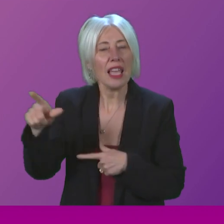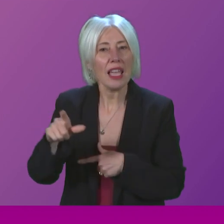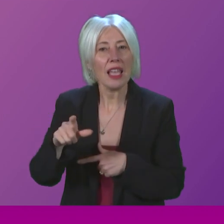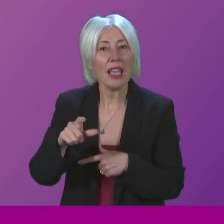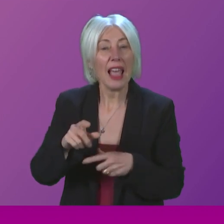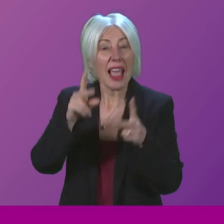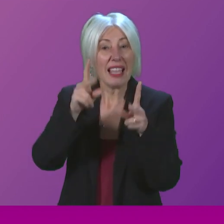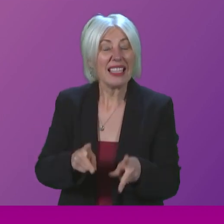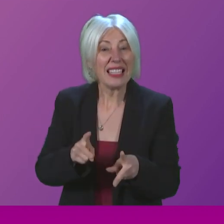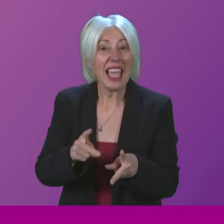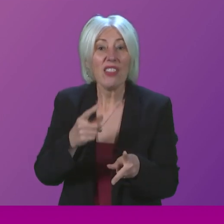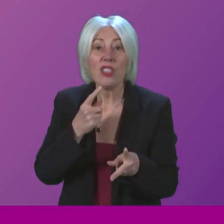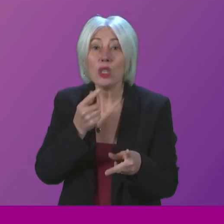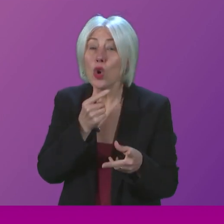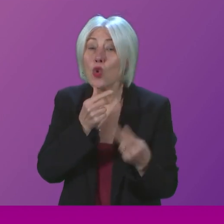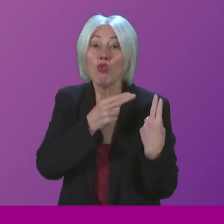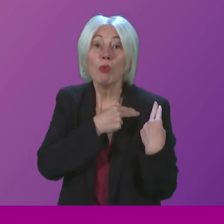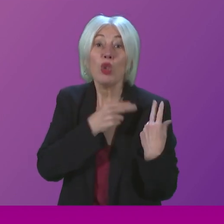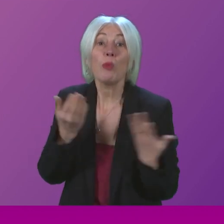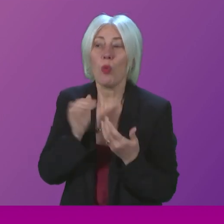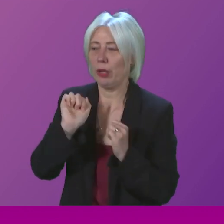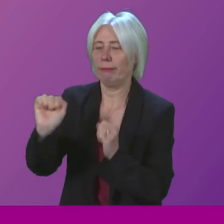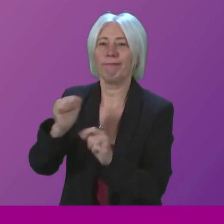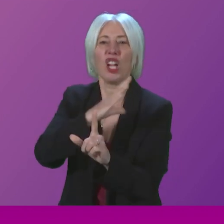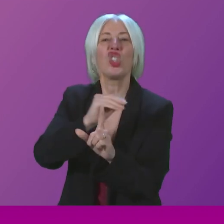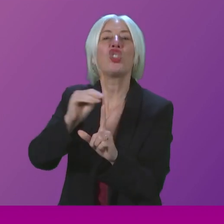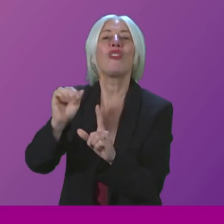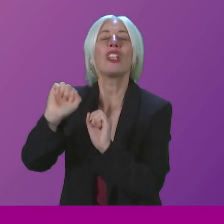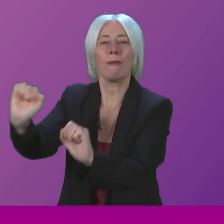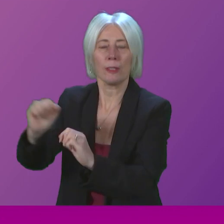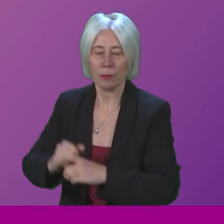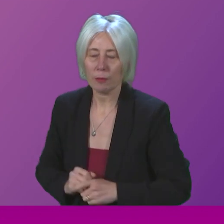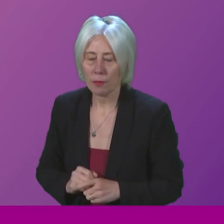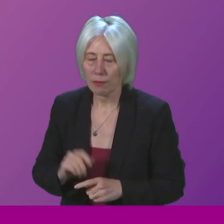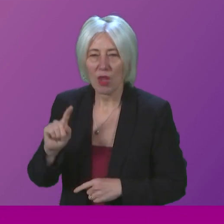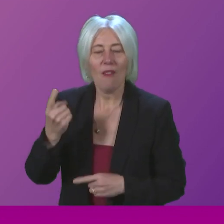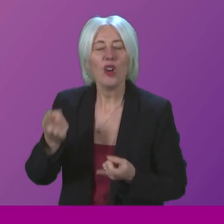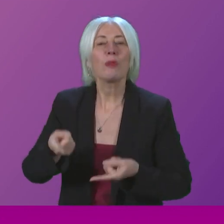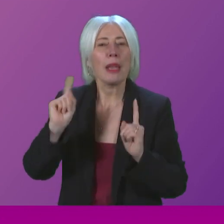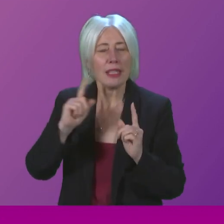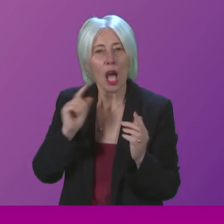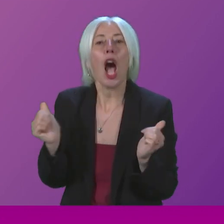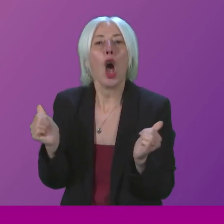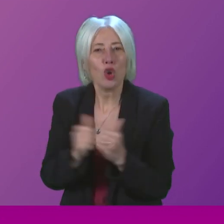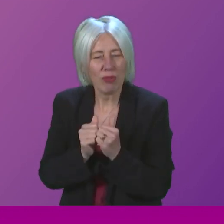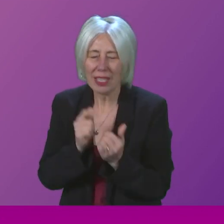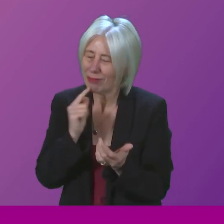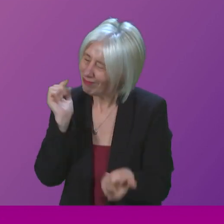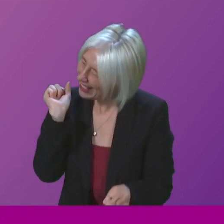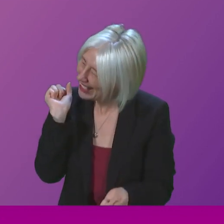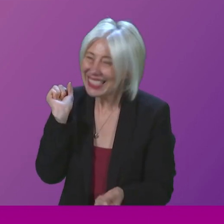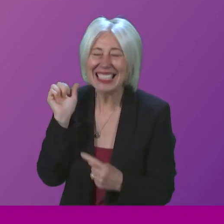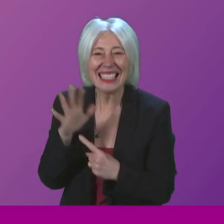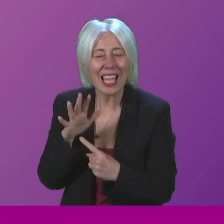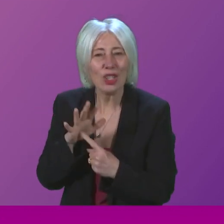lie squarely at the door of the Tories. Does the First Minister therefore agree that it's essential for the